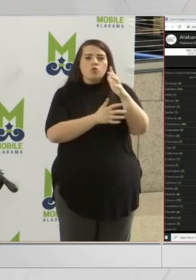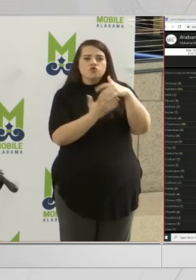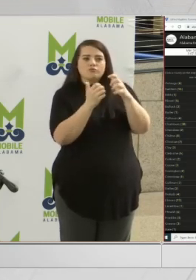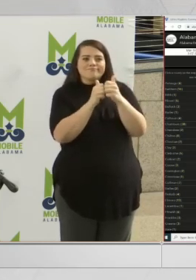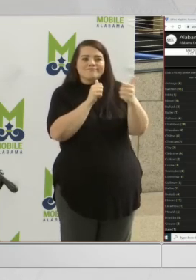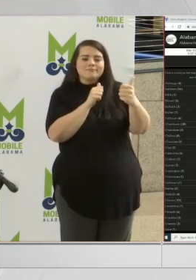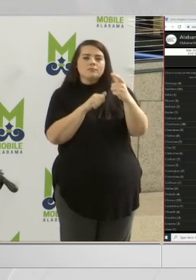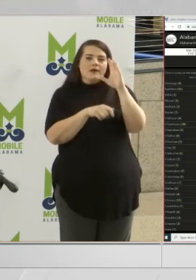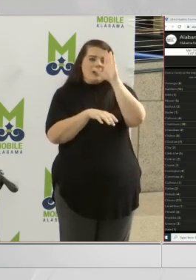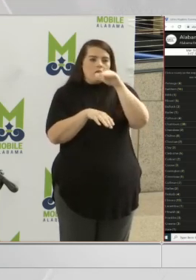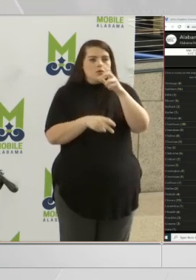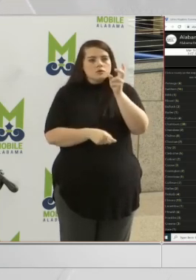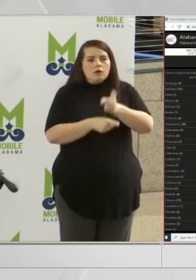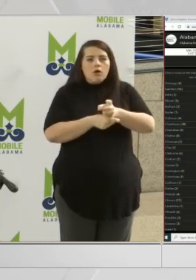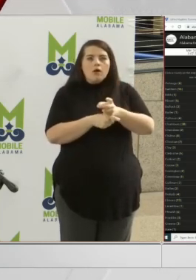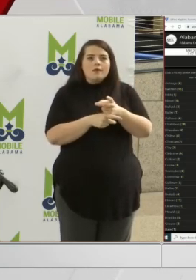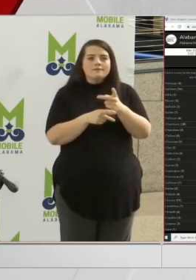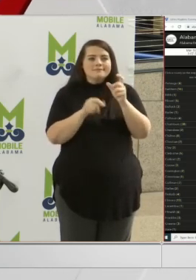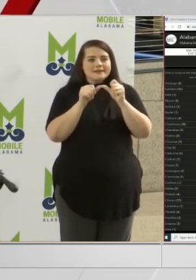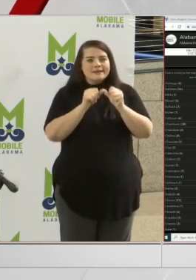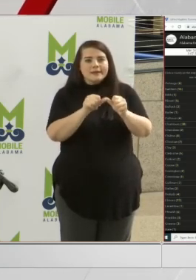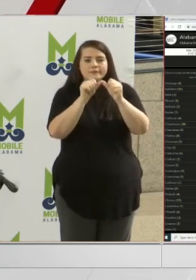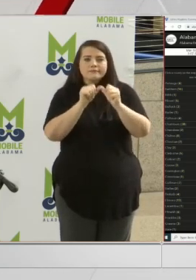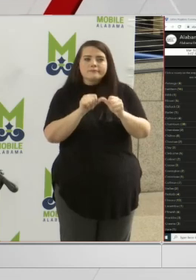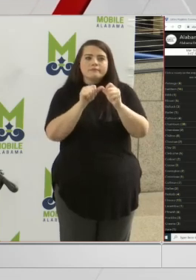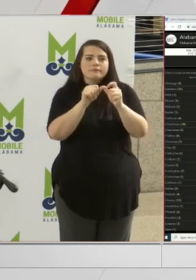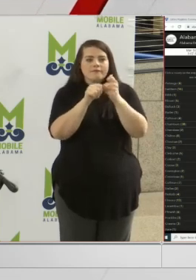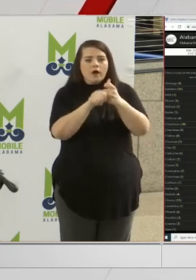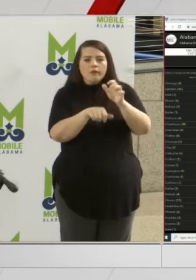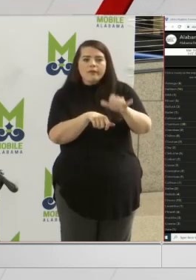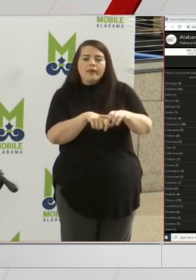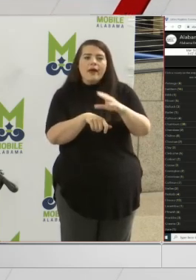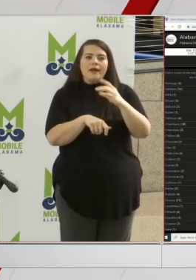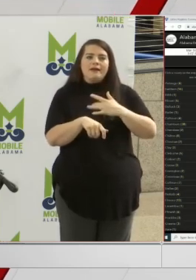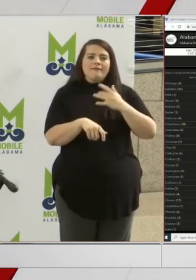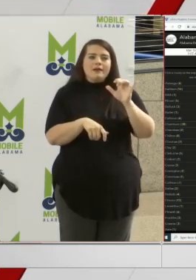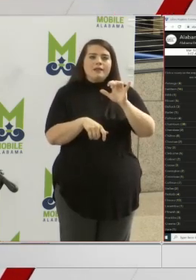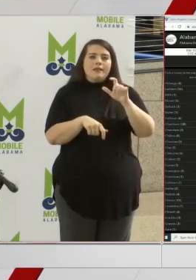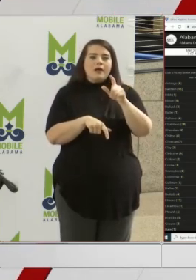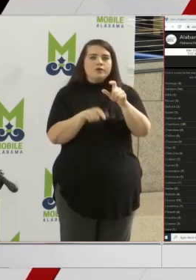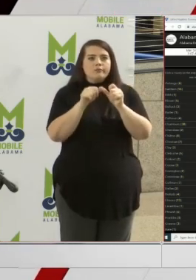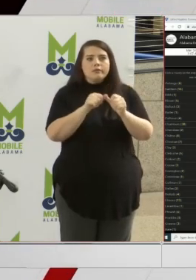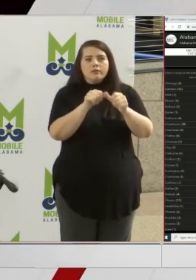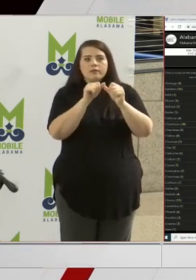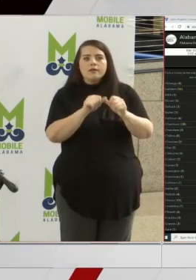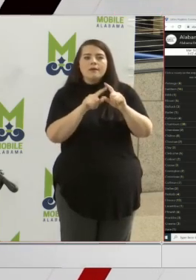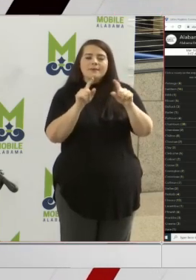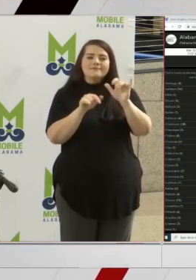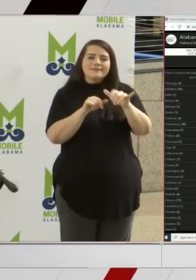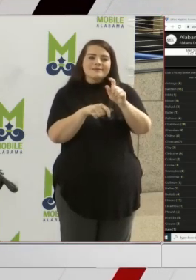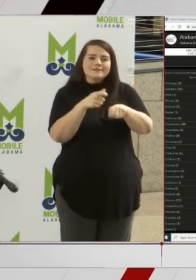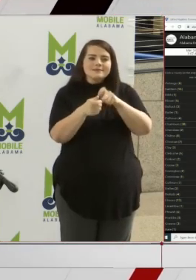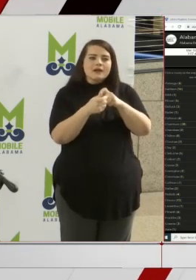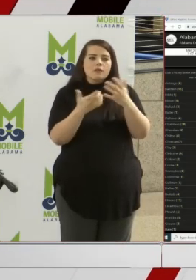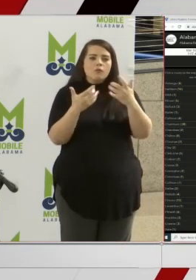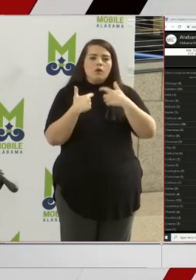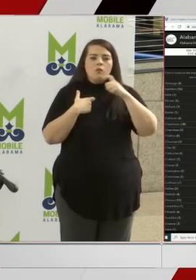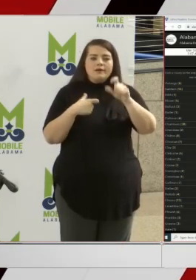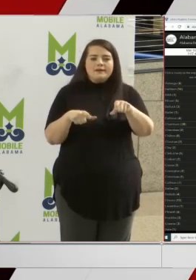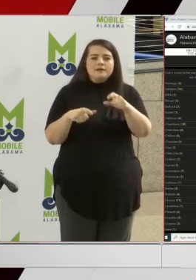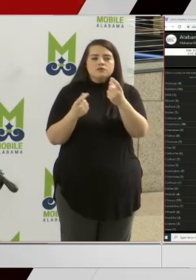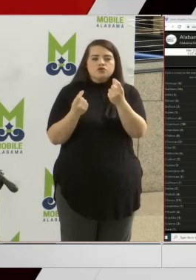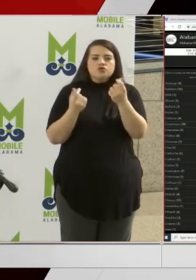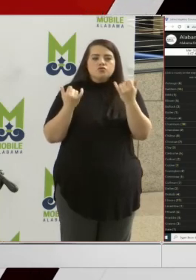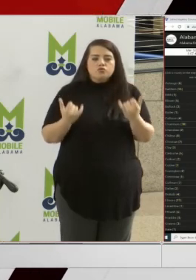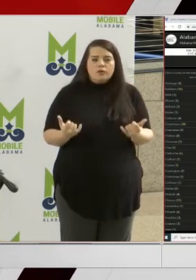to keep doing nothing, and it feels like you're doing nothing, but that's exactly what we need to do right now